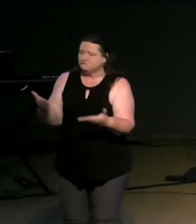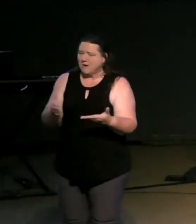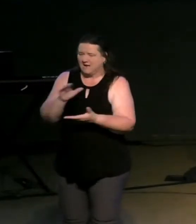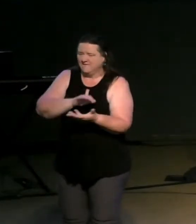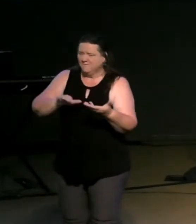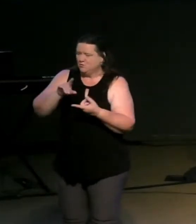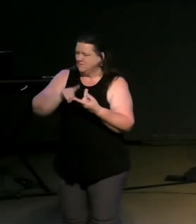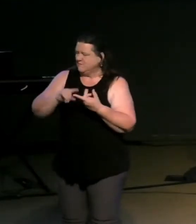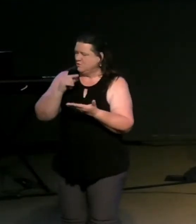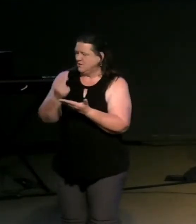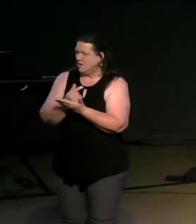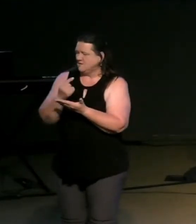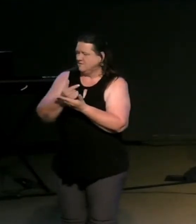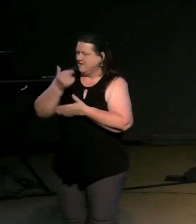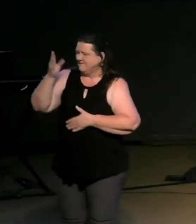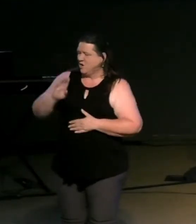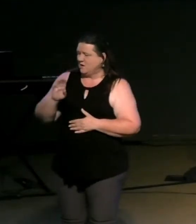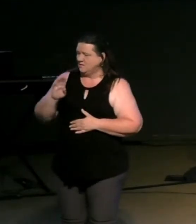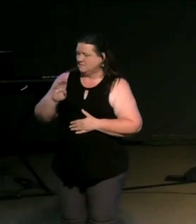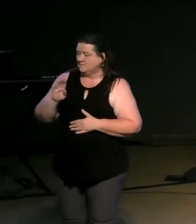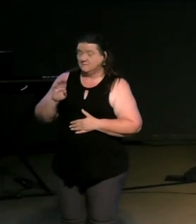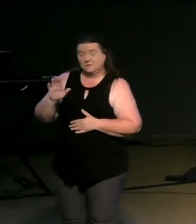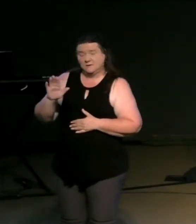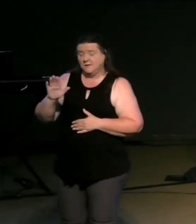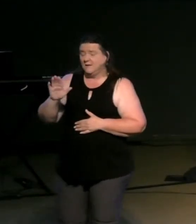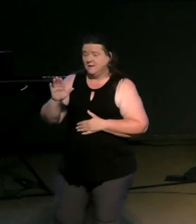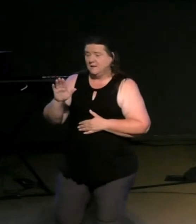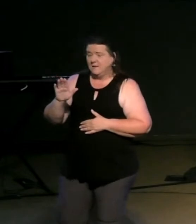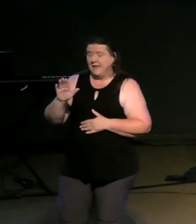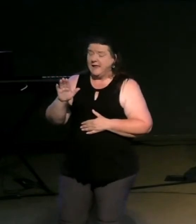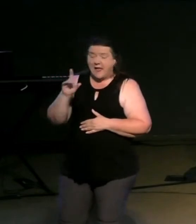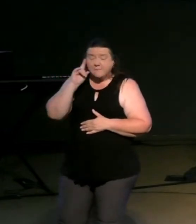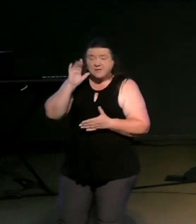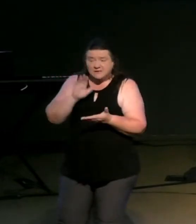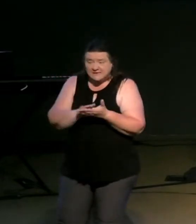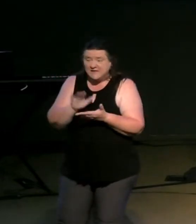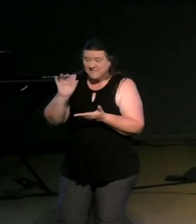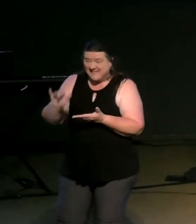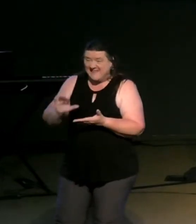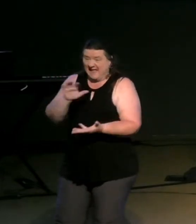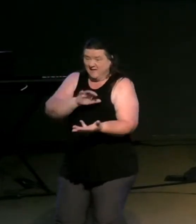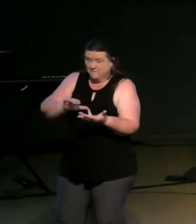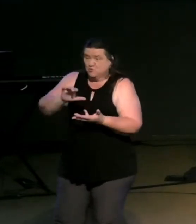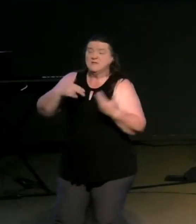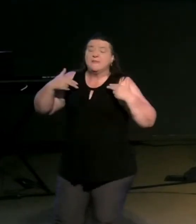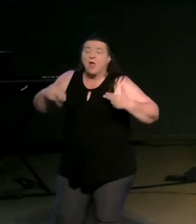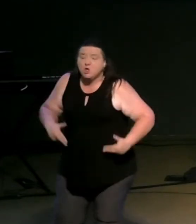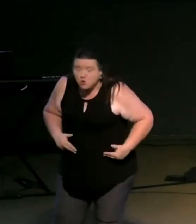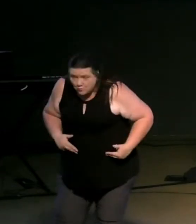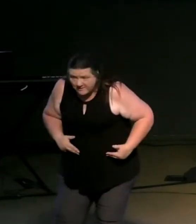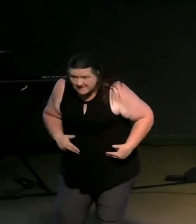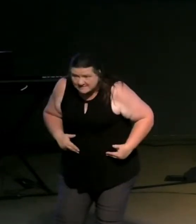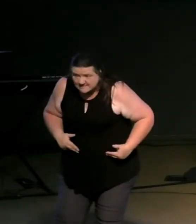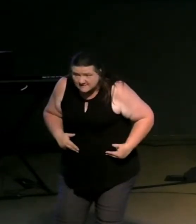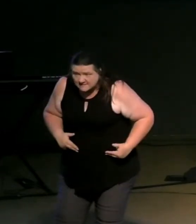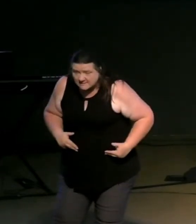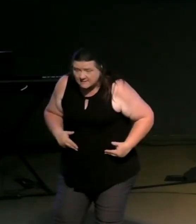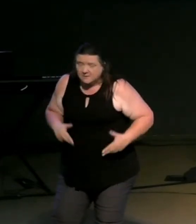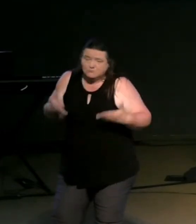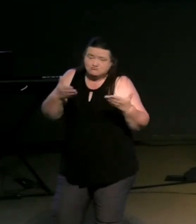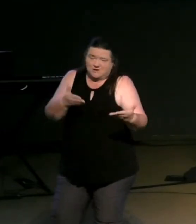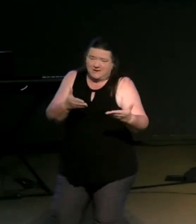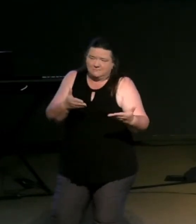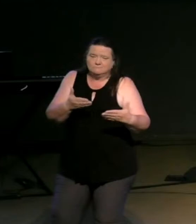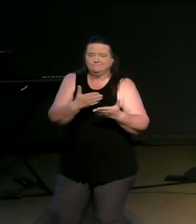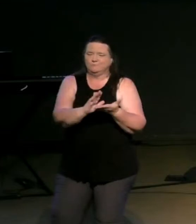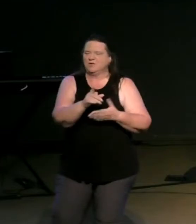to the gospel and i believe have turned millions off in fact i would pose the question who gave us the